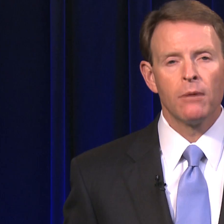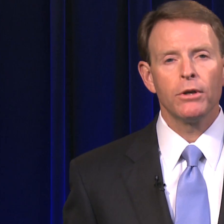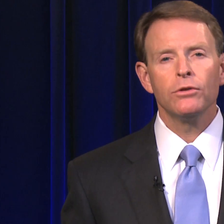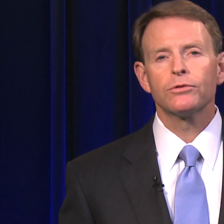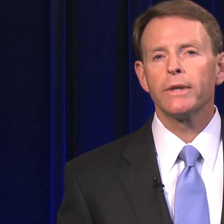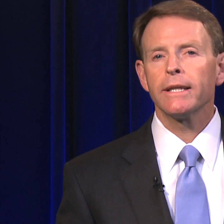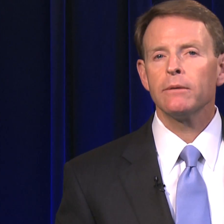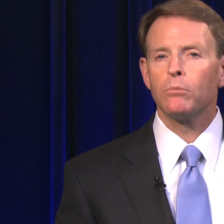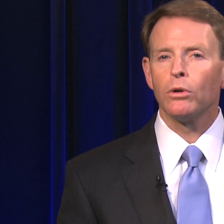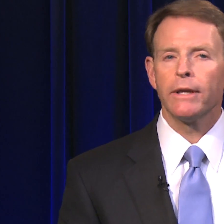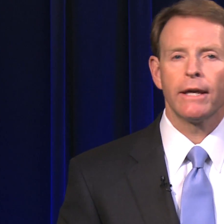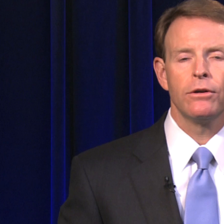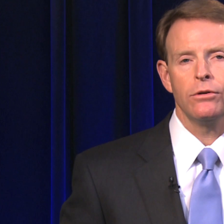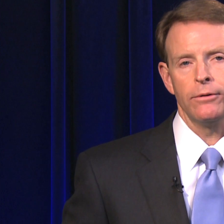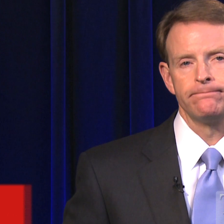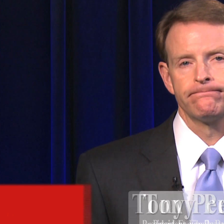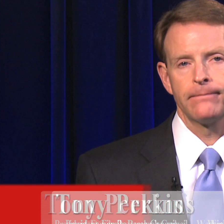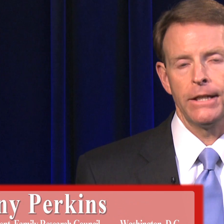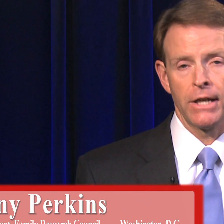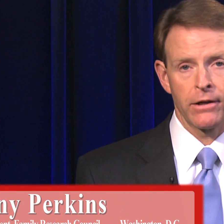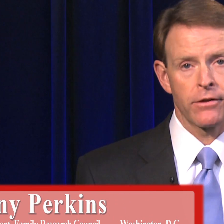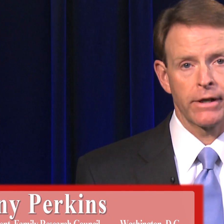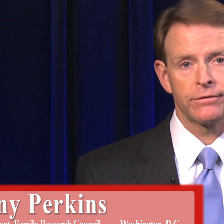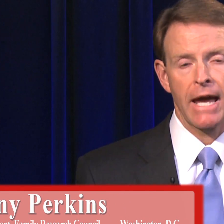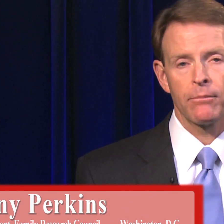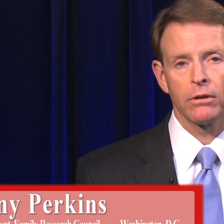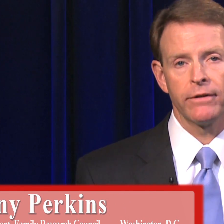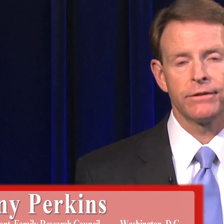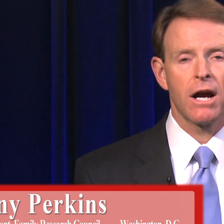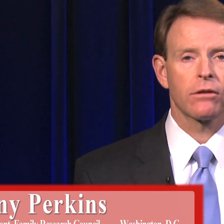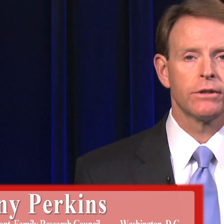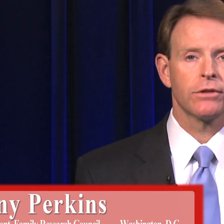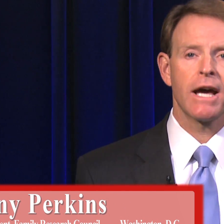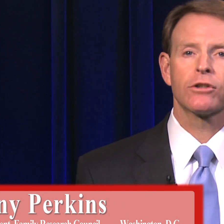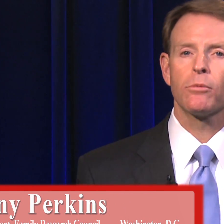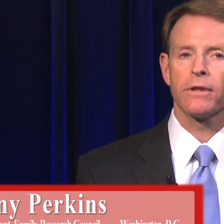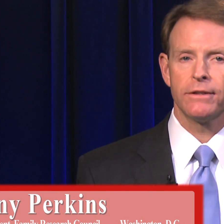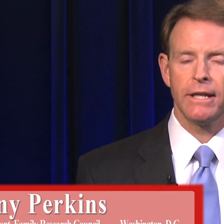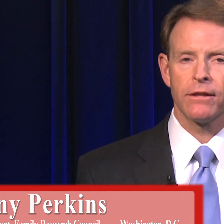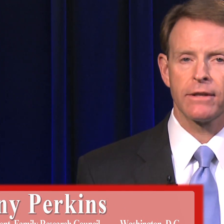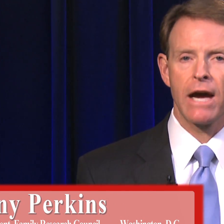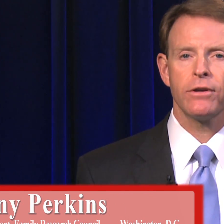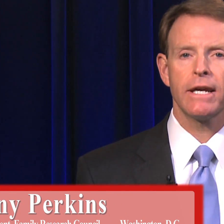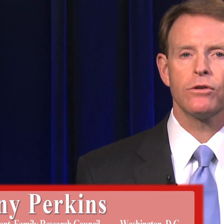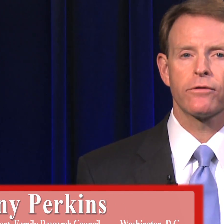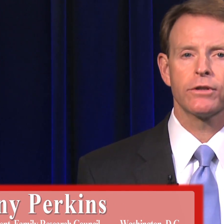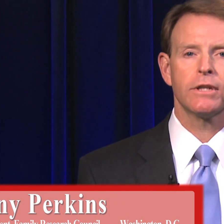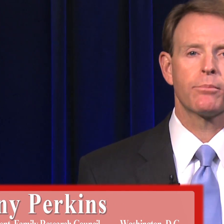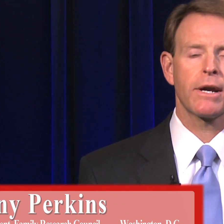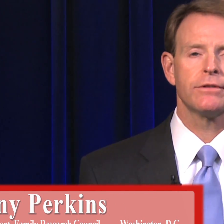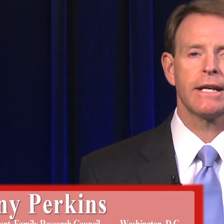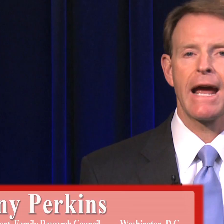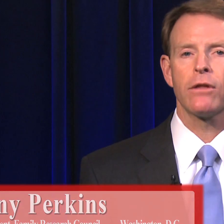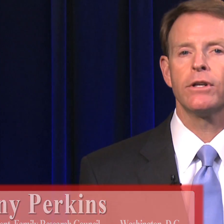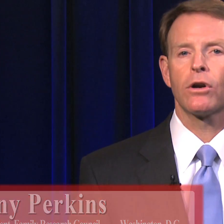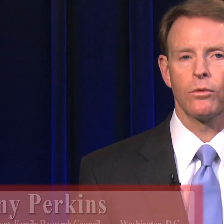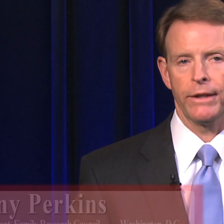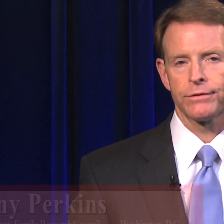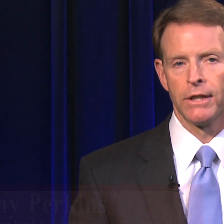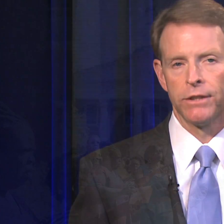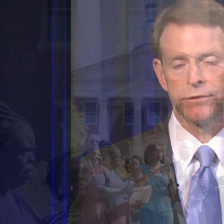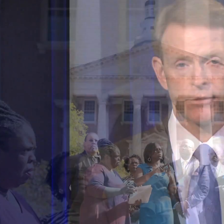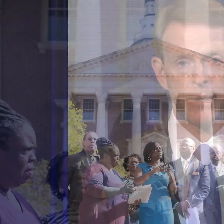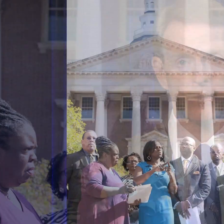But who's really bullying who? And yet another example of intolerance. On October the 10th, Gallaudet University President Alan